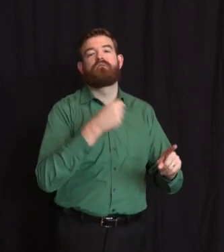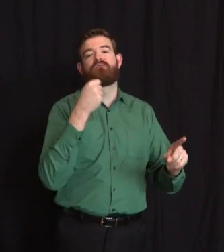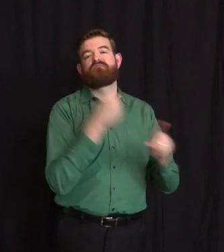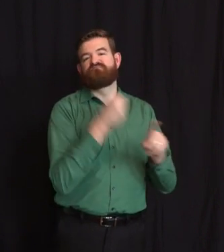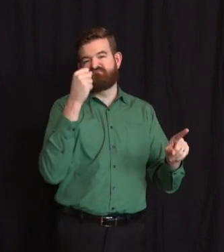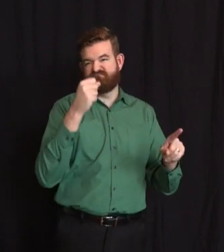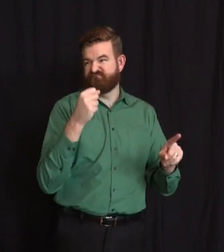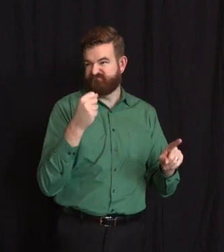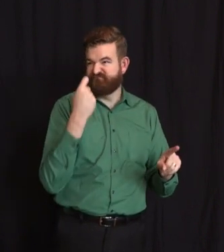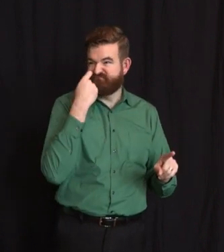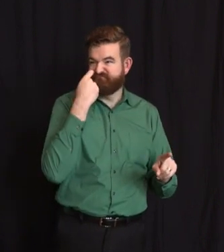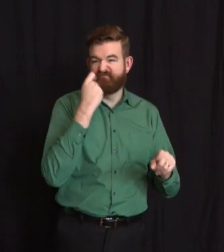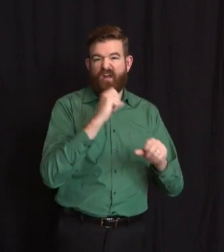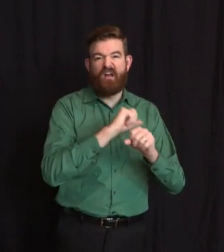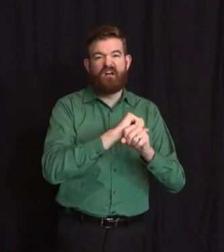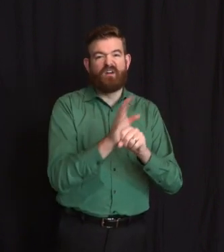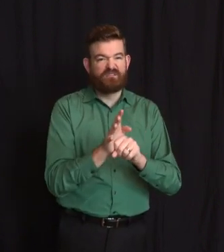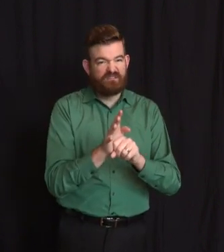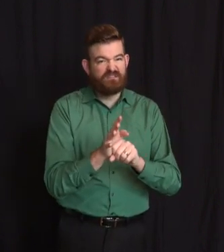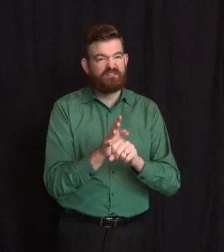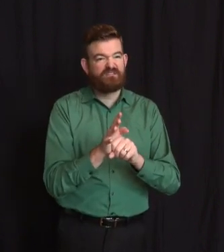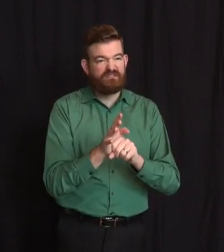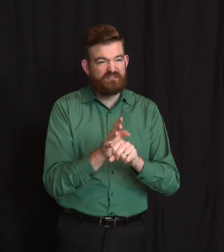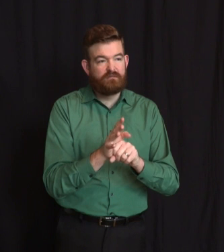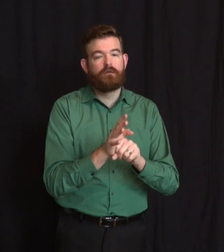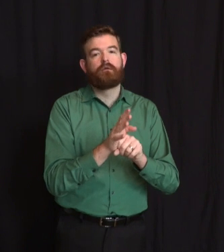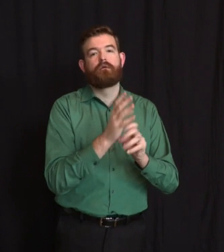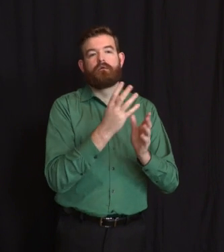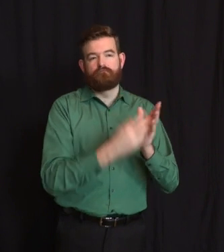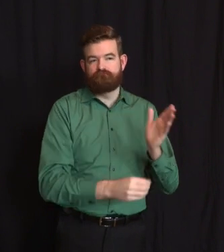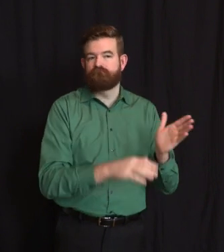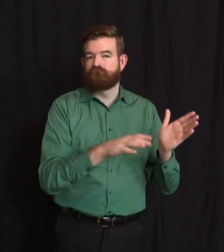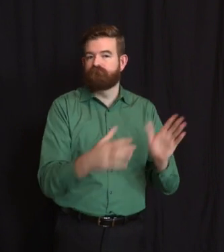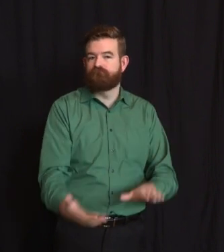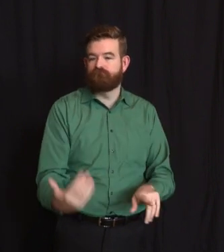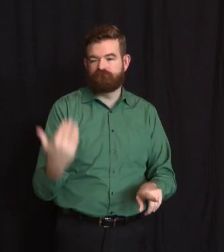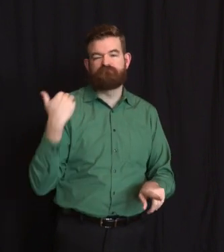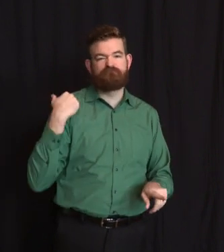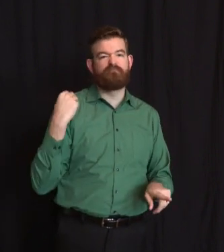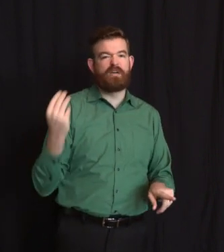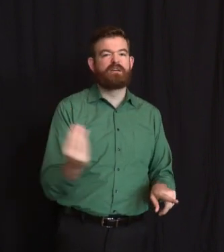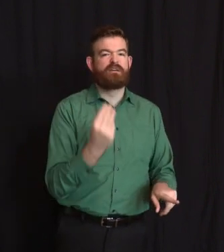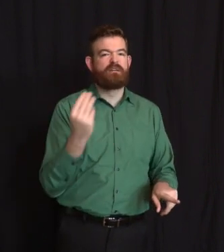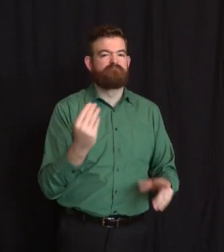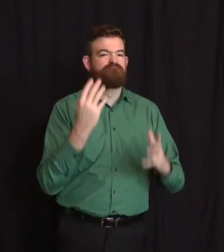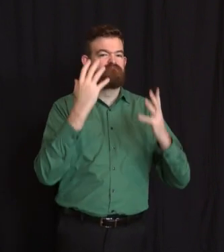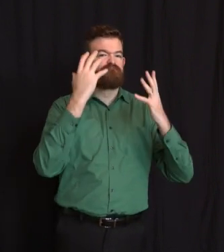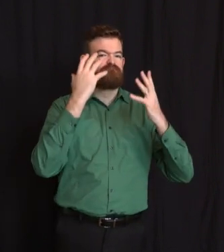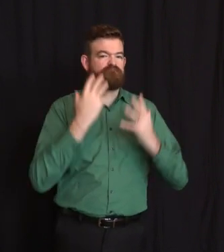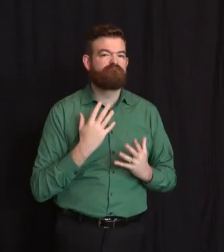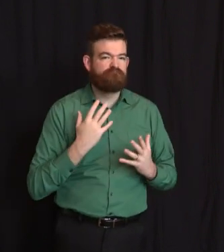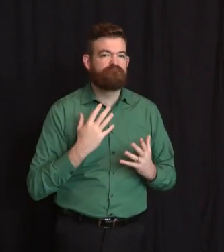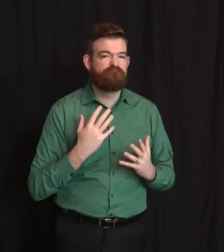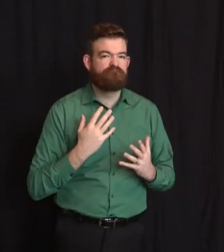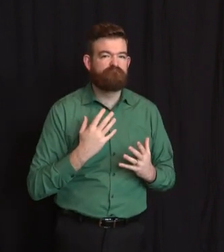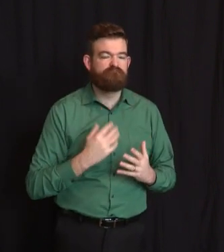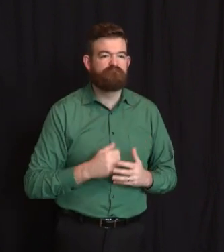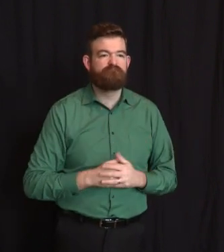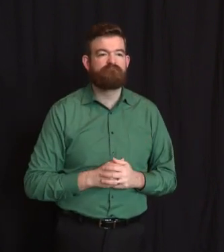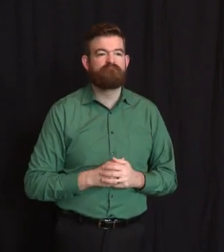She leaves her husband, Marion, her three children and three grandchildren, and a fourth on the way. More on that in a moment. And